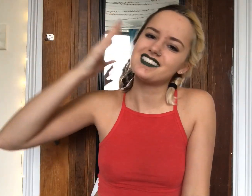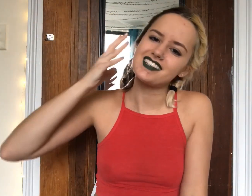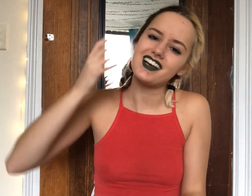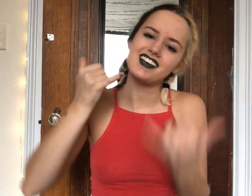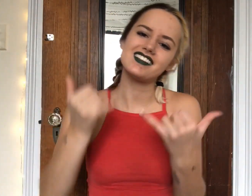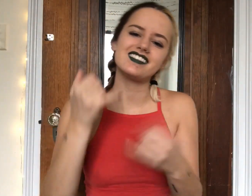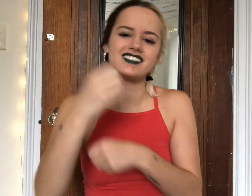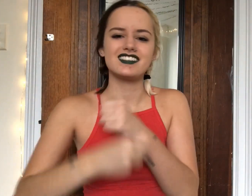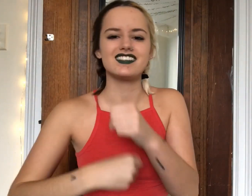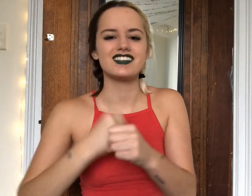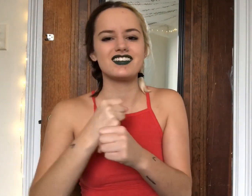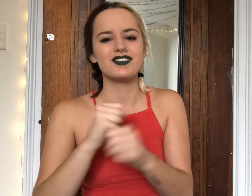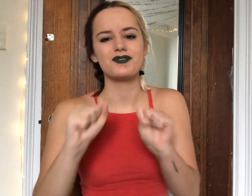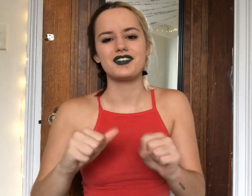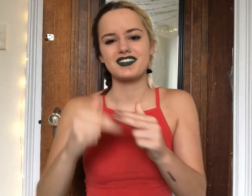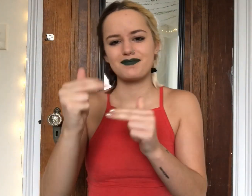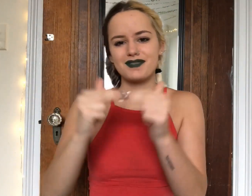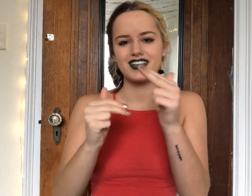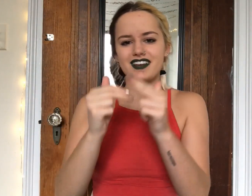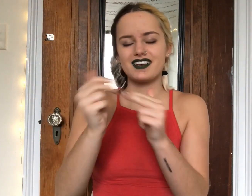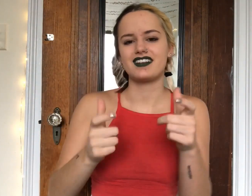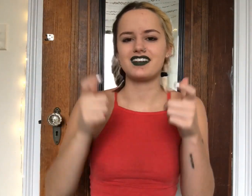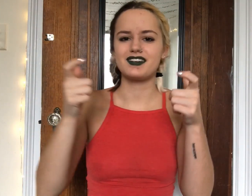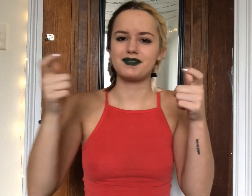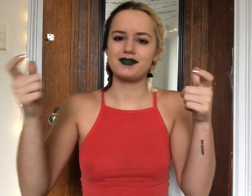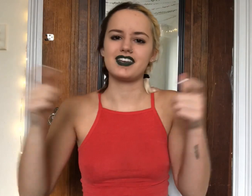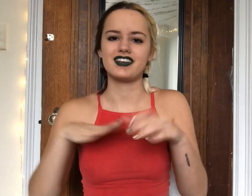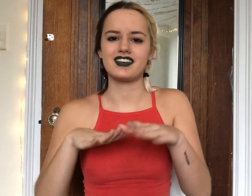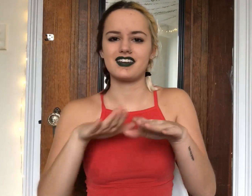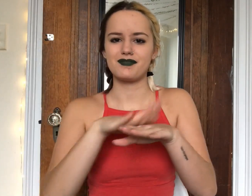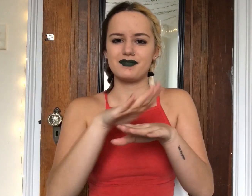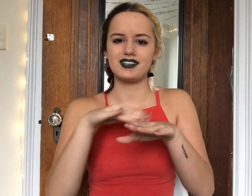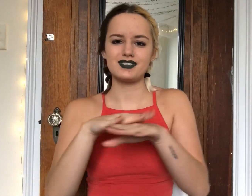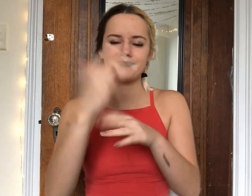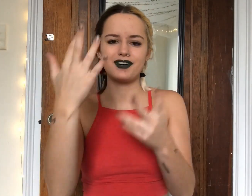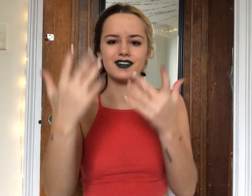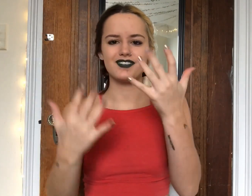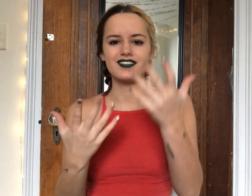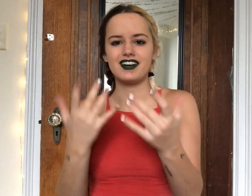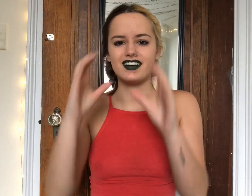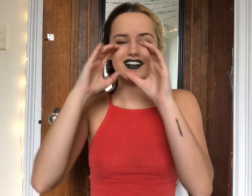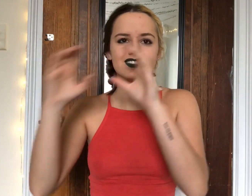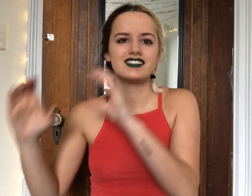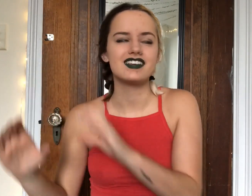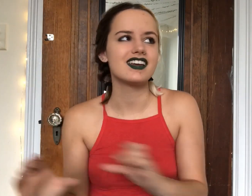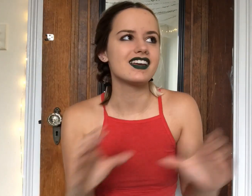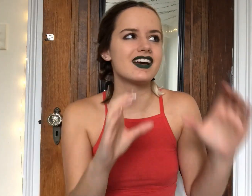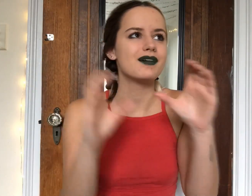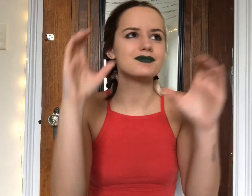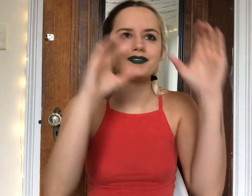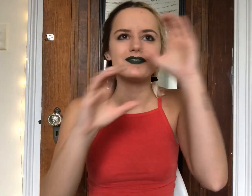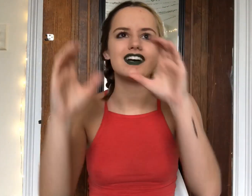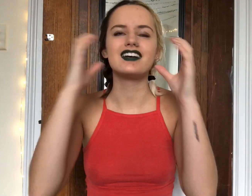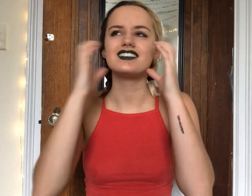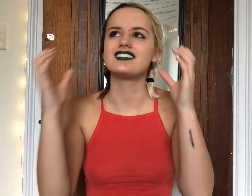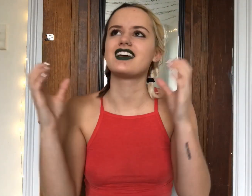This Year We Can Build A Big Beach Bonfire And Stay Out Just One Santa